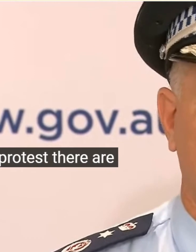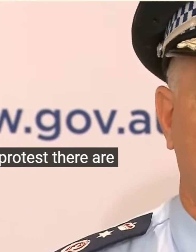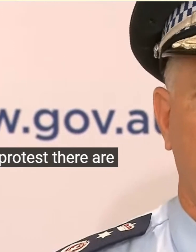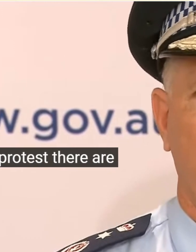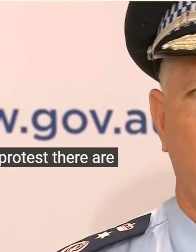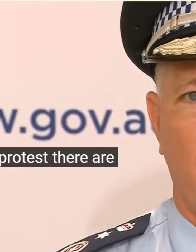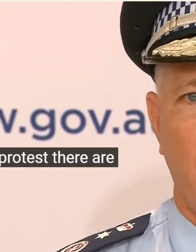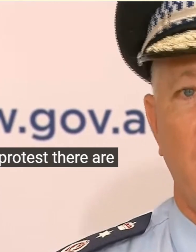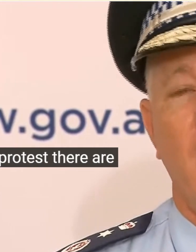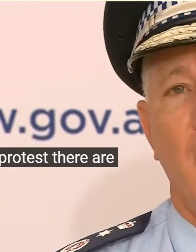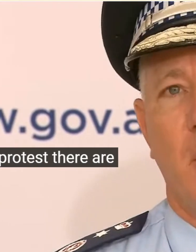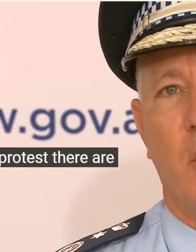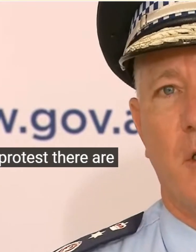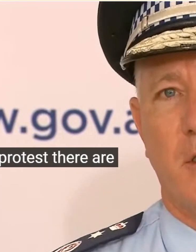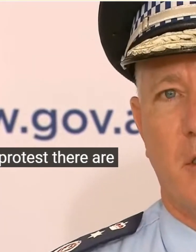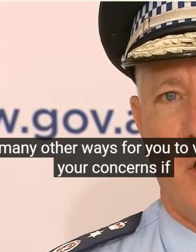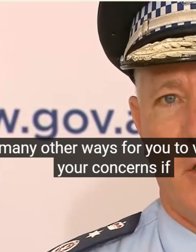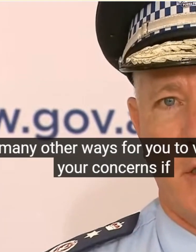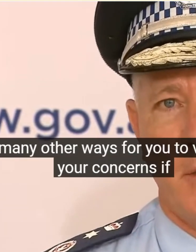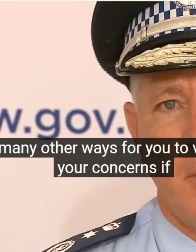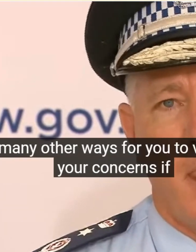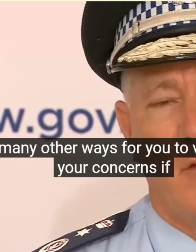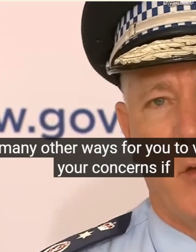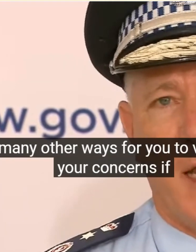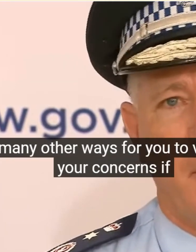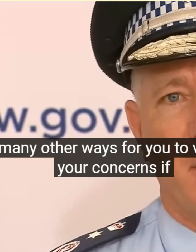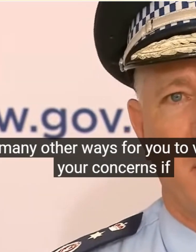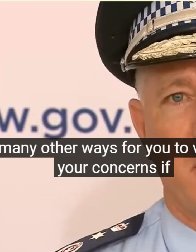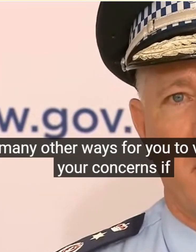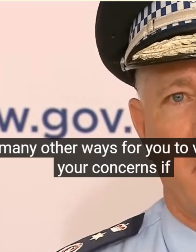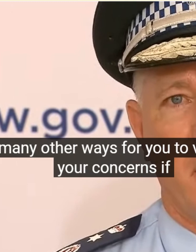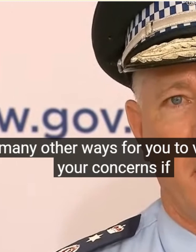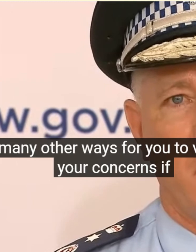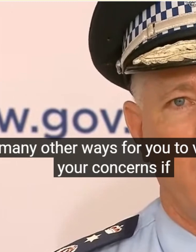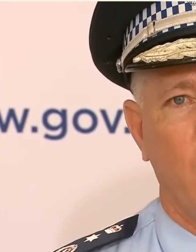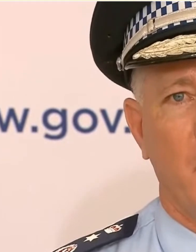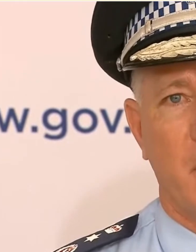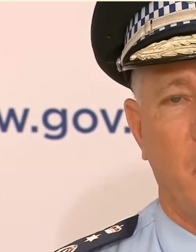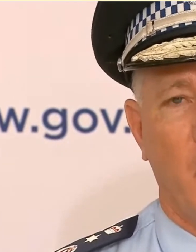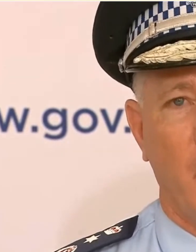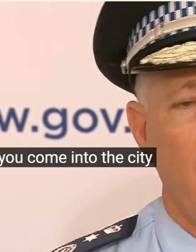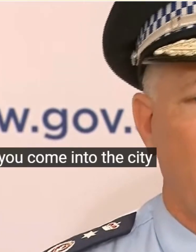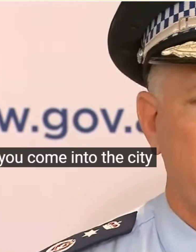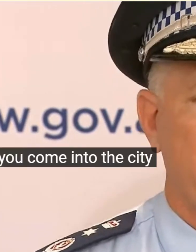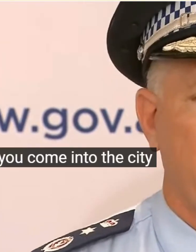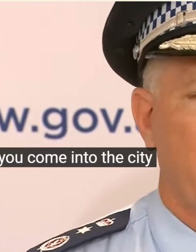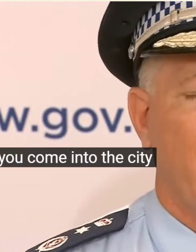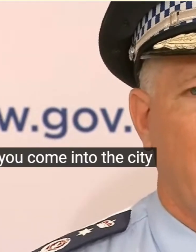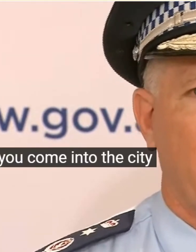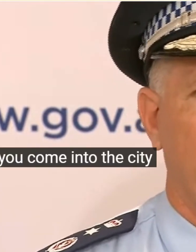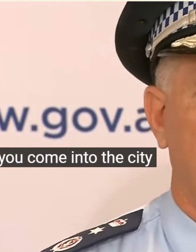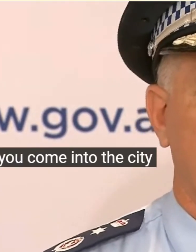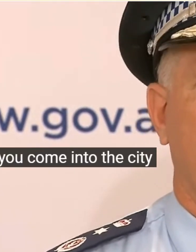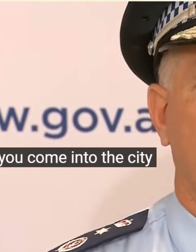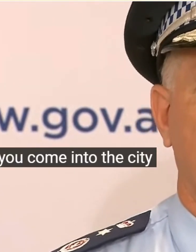Many Other Ways For You To Voice Your Concerns If You Come Into The City You Will Be Disappointed Obviously